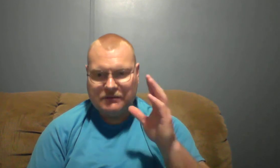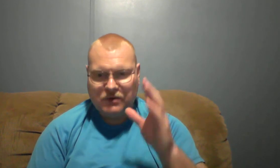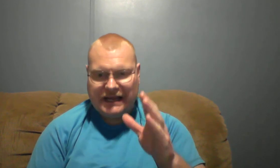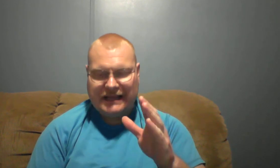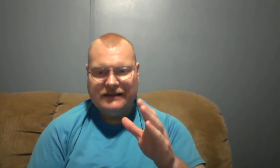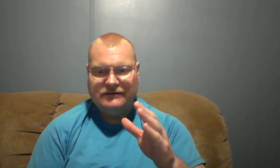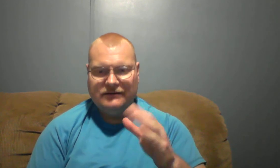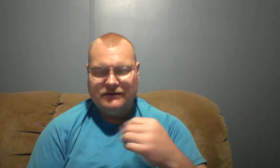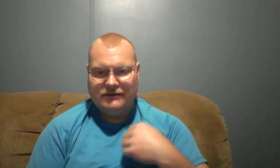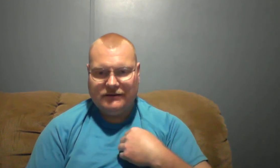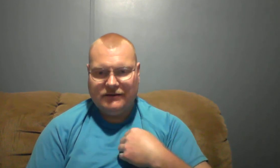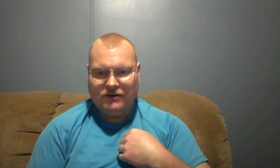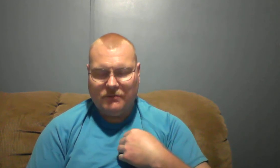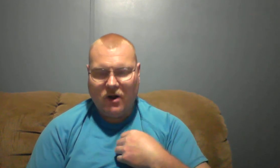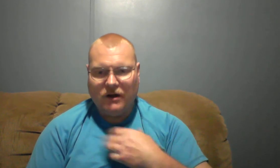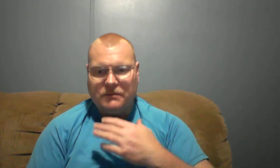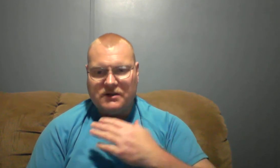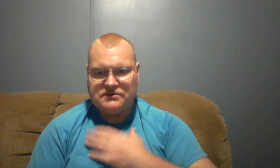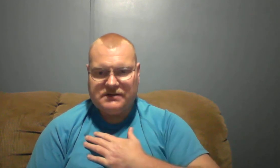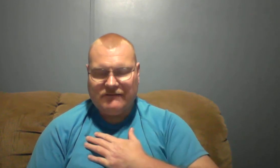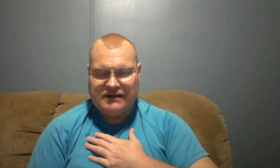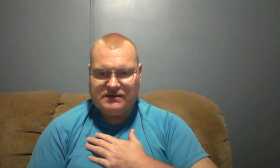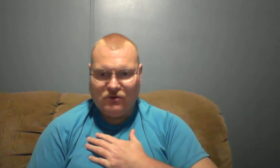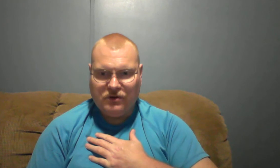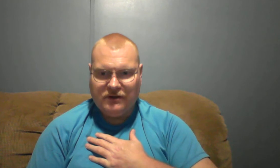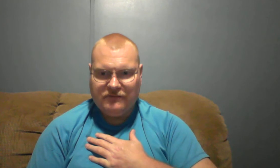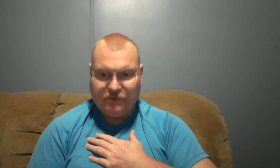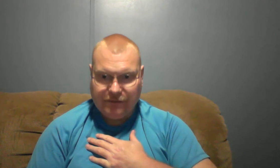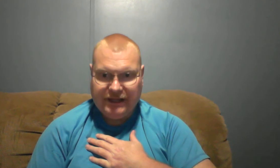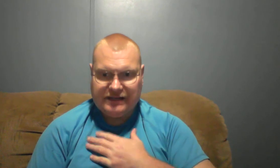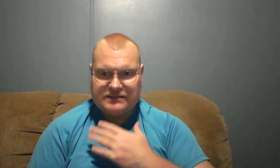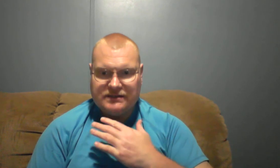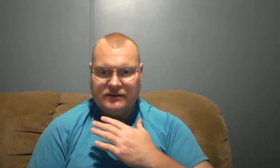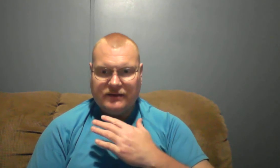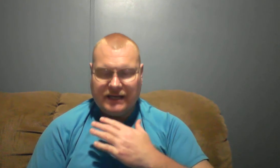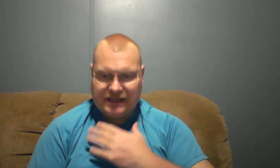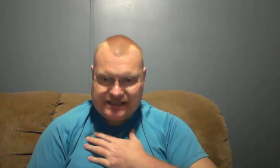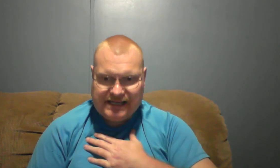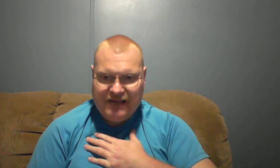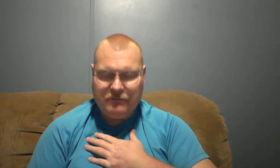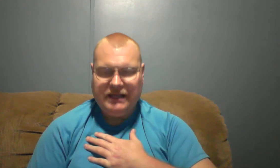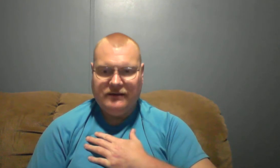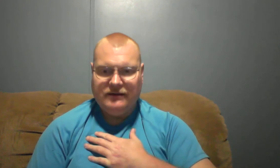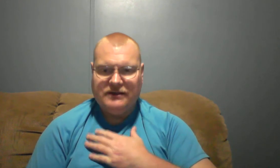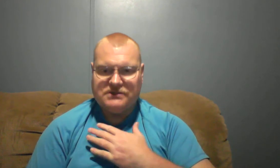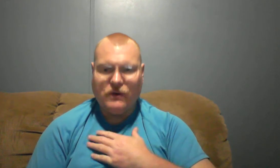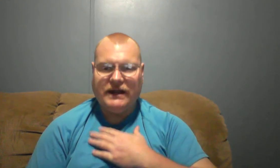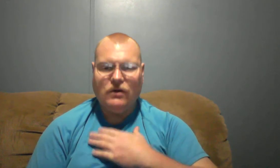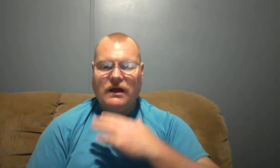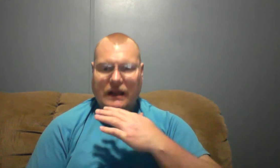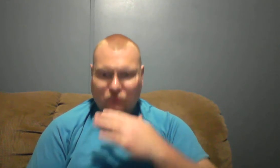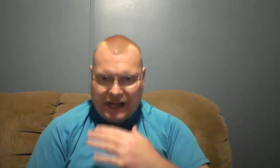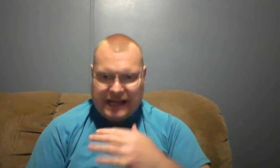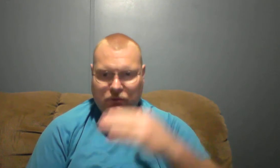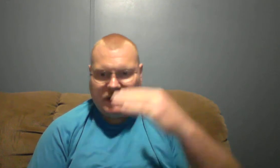ready I know in my heart because I've asked the lord for repentance and to save me so I know I'm ready whenever